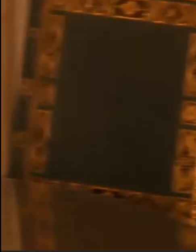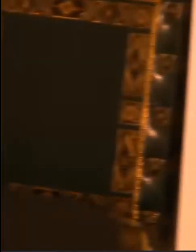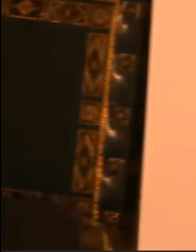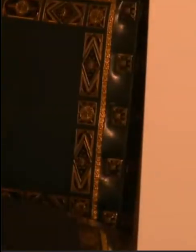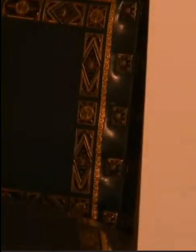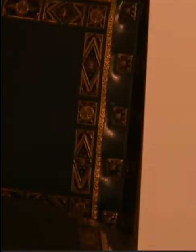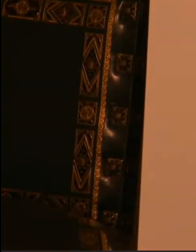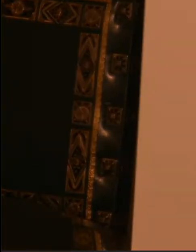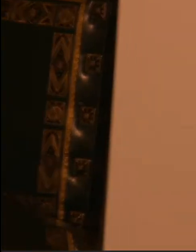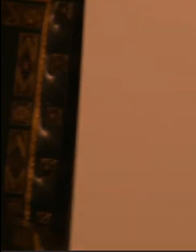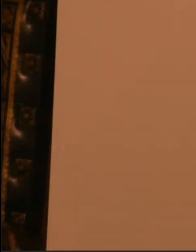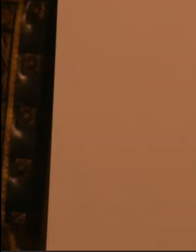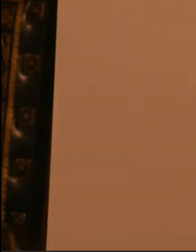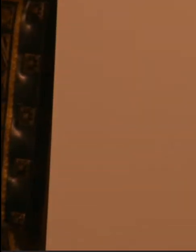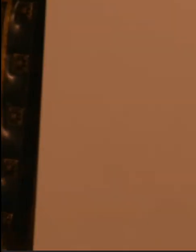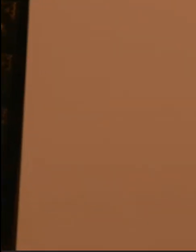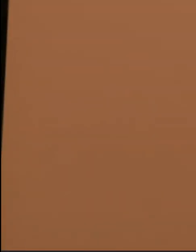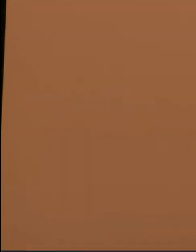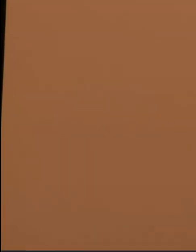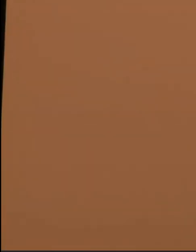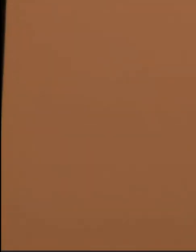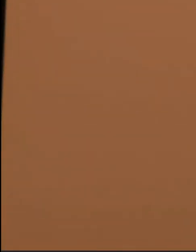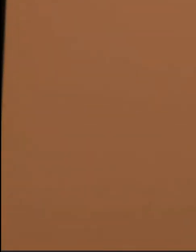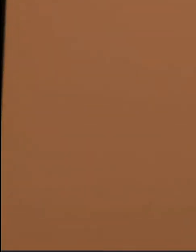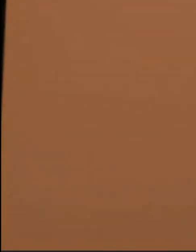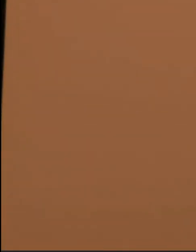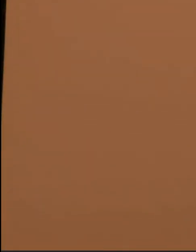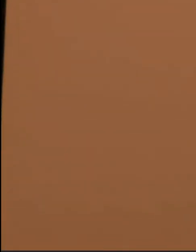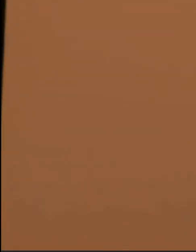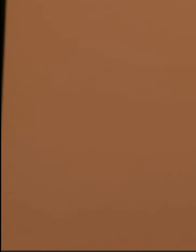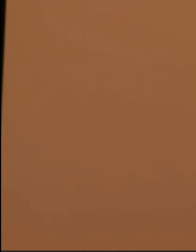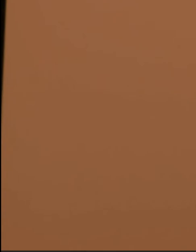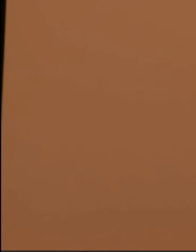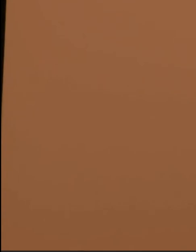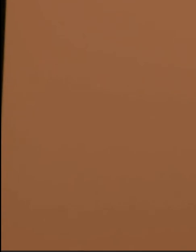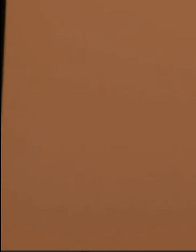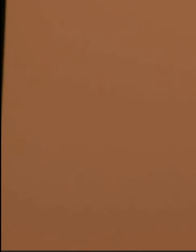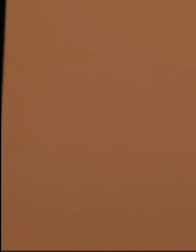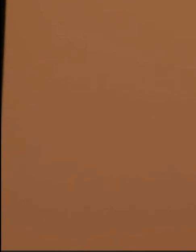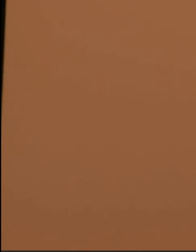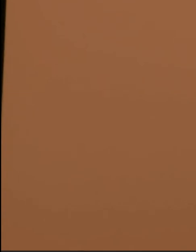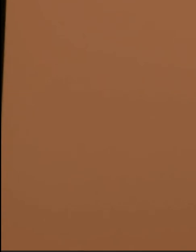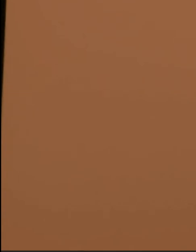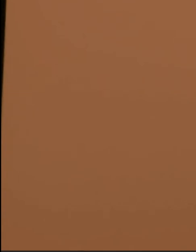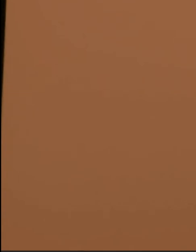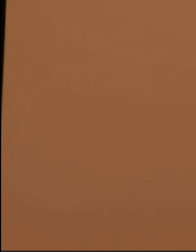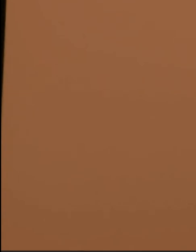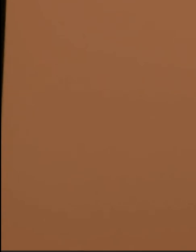Good afternoon, Frances. Good afternoon. How are you? Good well. How are you? Good. Good. Good.